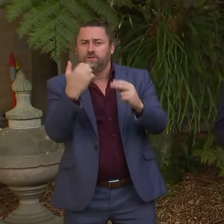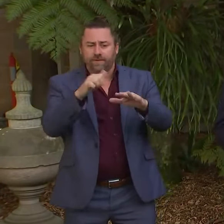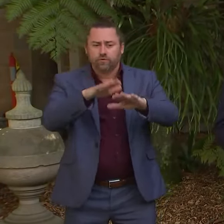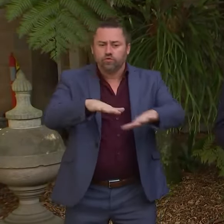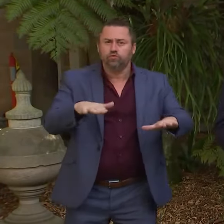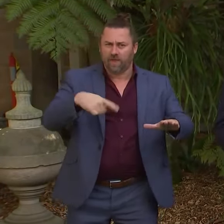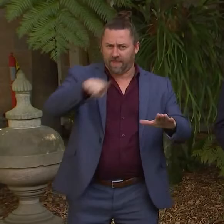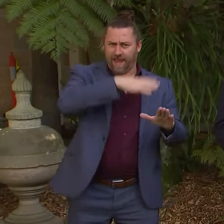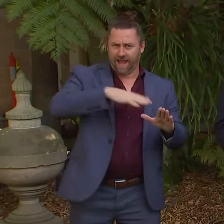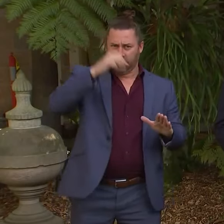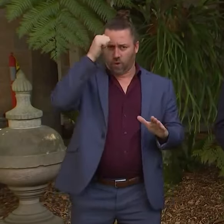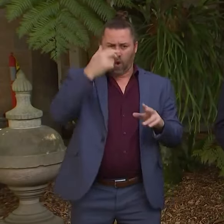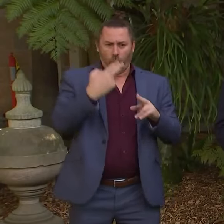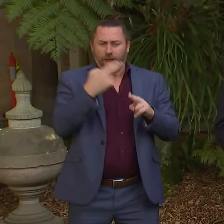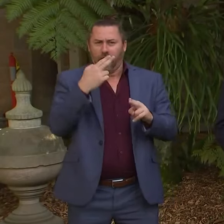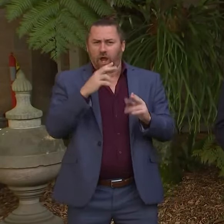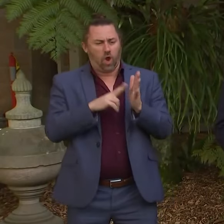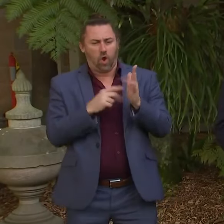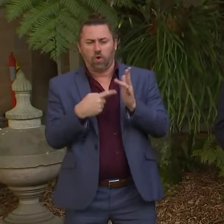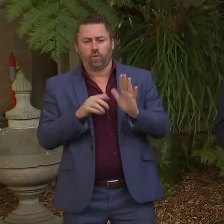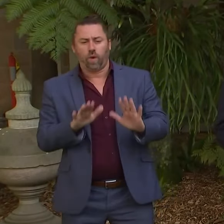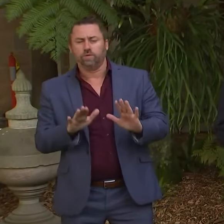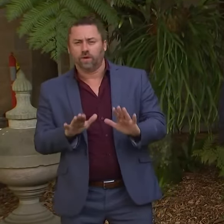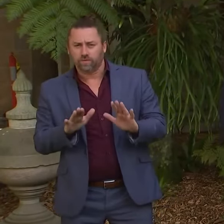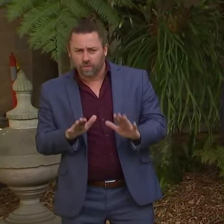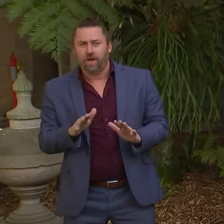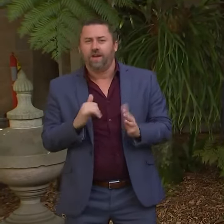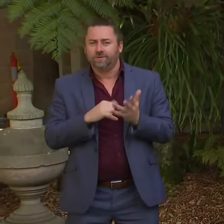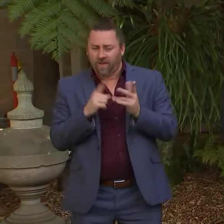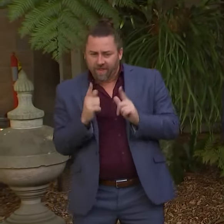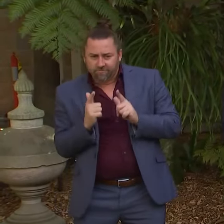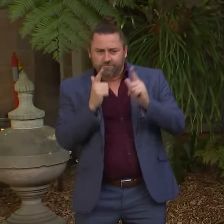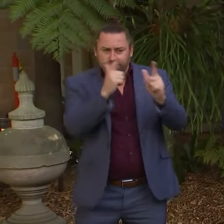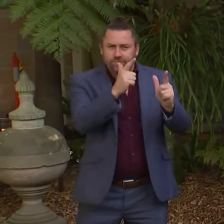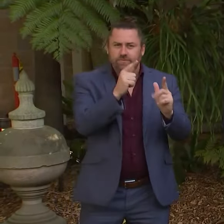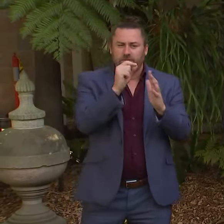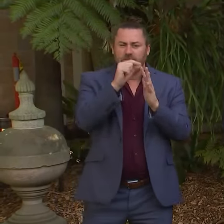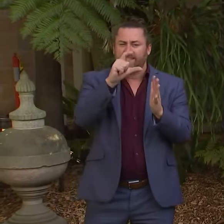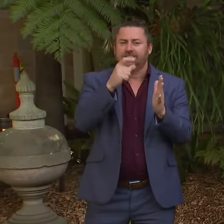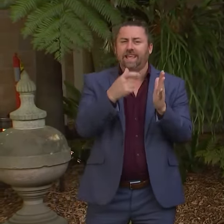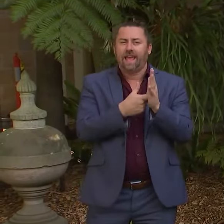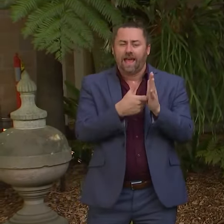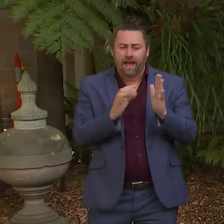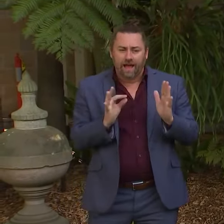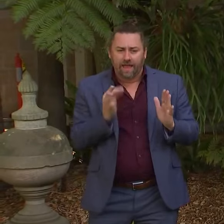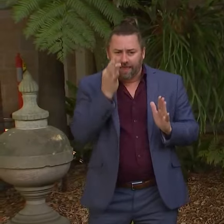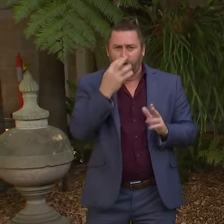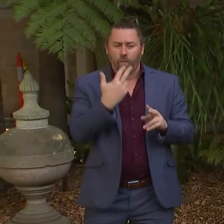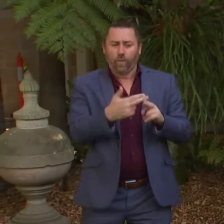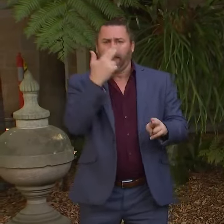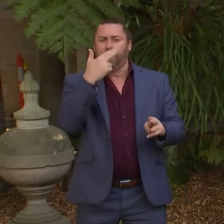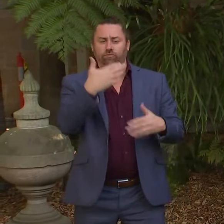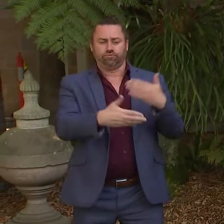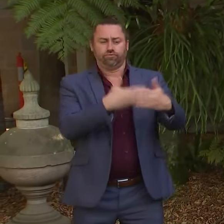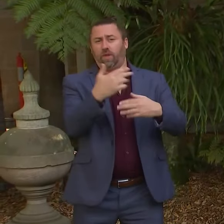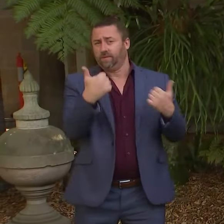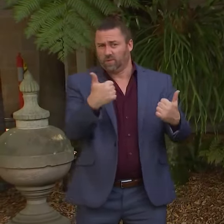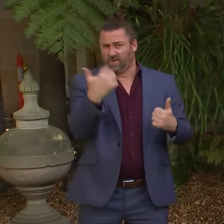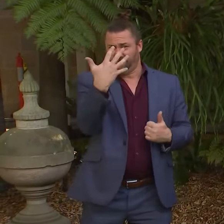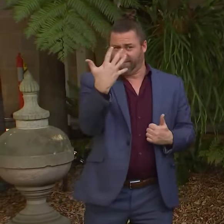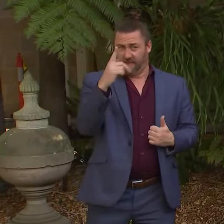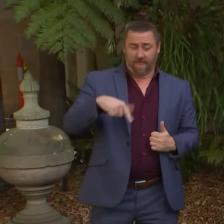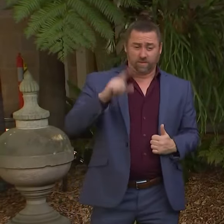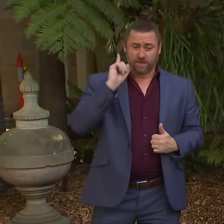children who are showing symptoms and needing to get tested. Obviously they can get a PCR test or pick up a